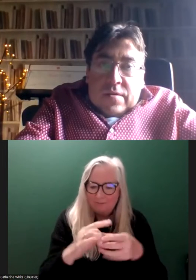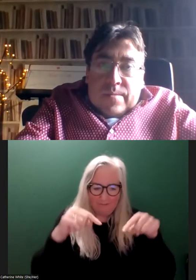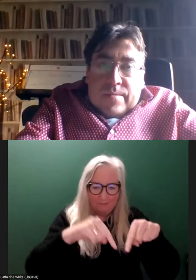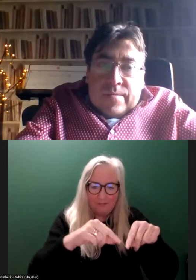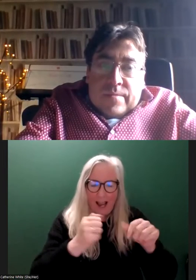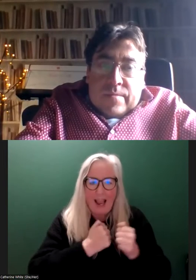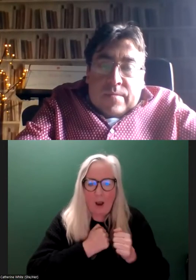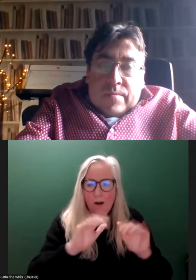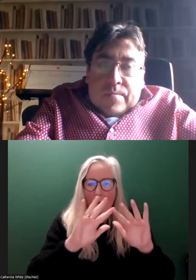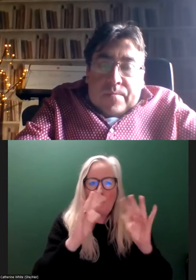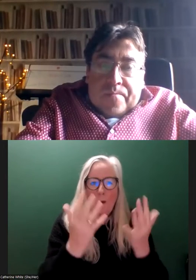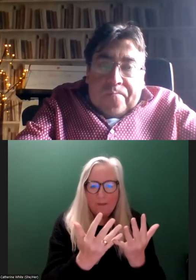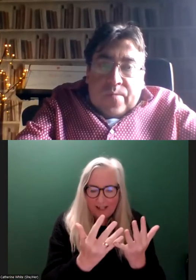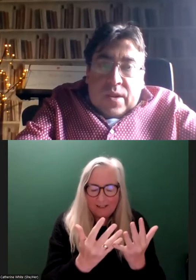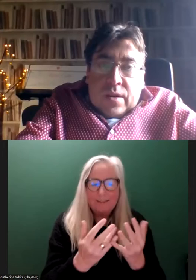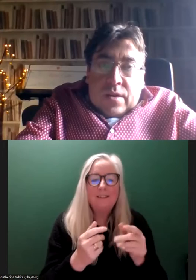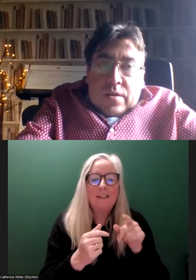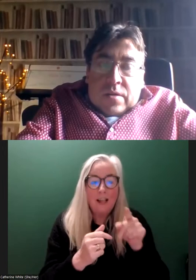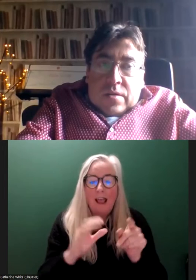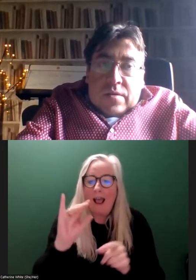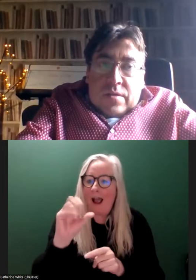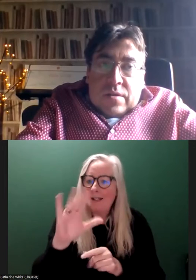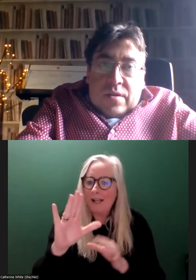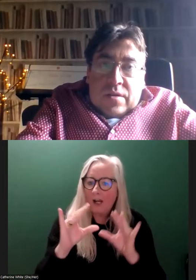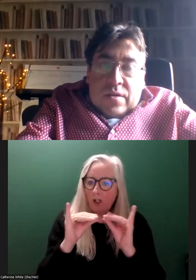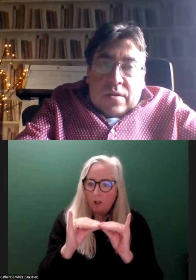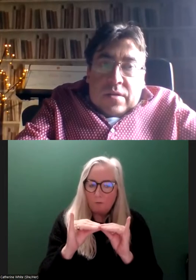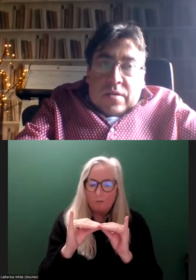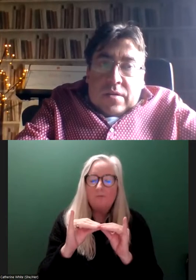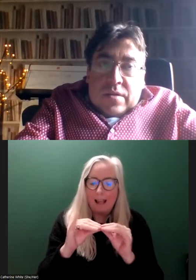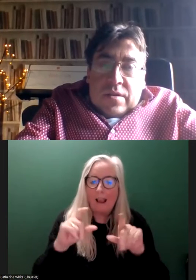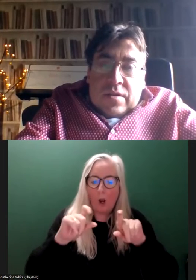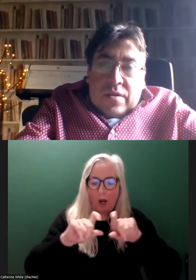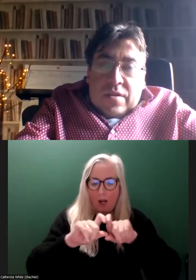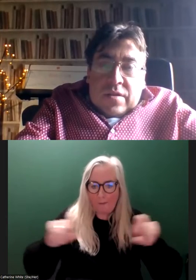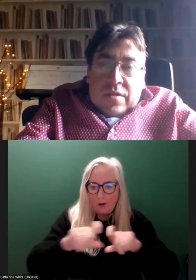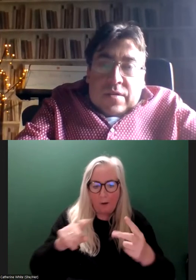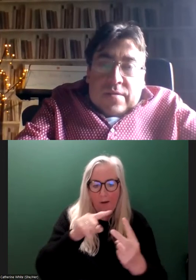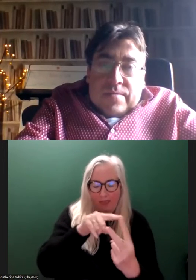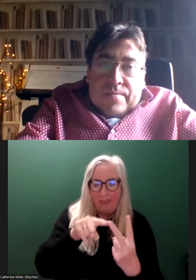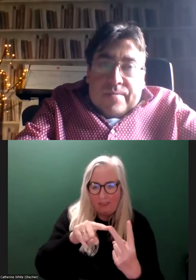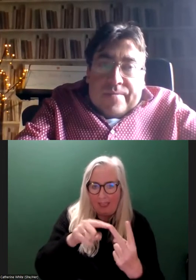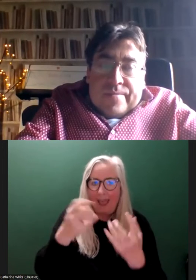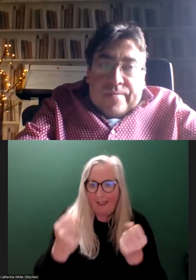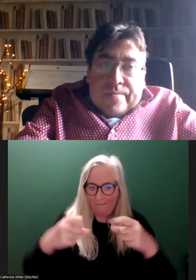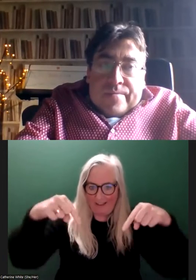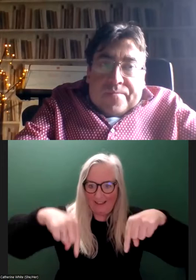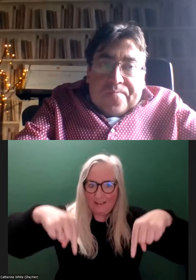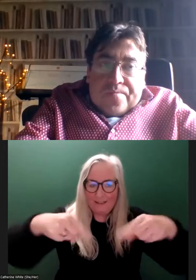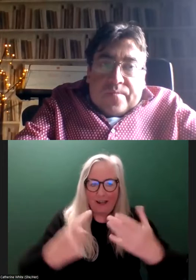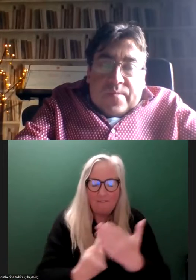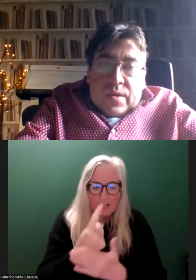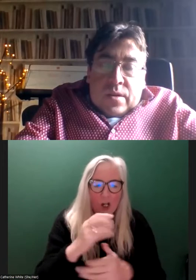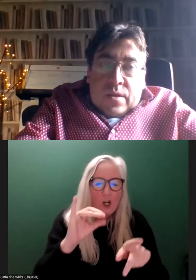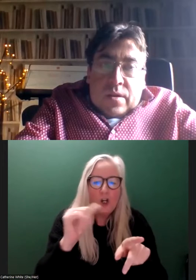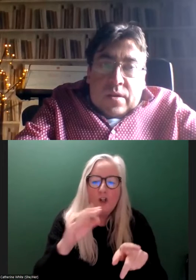I'll draw attention to the fact that ISL interpretation and closed captioning are both available for this event. James is